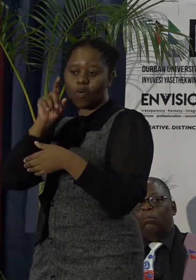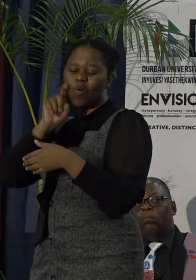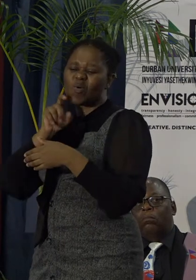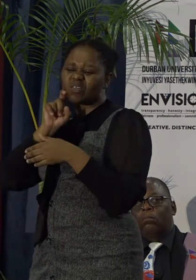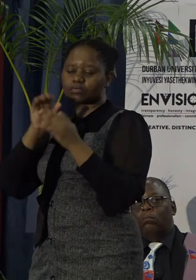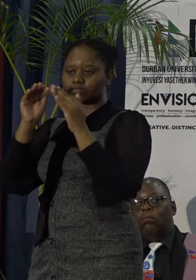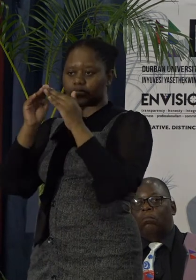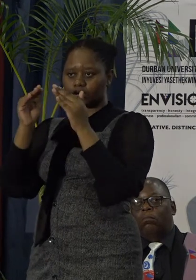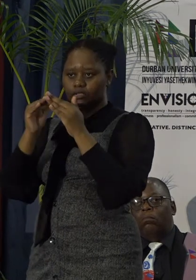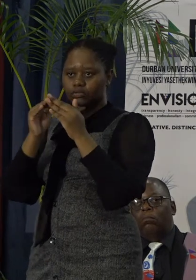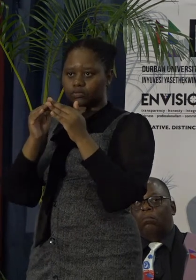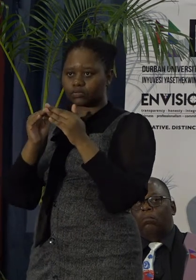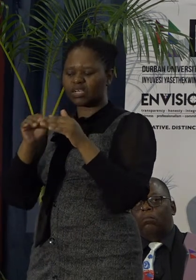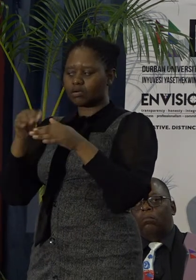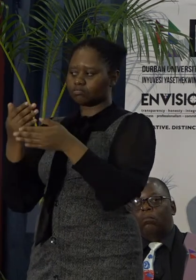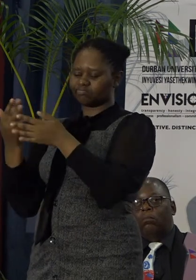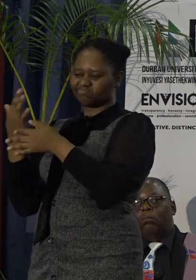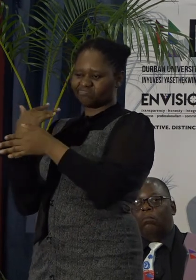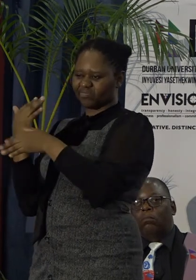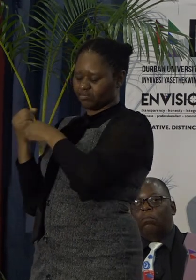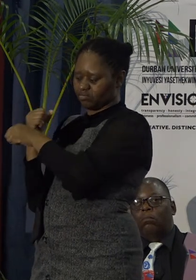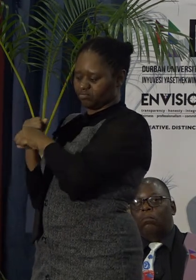that was way back,